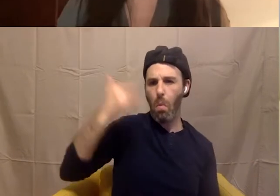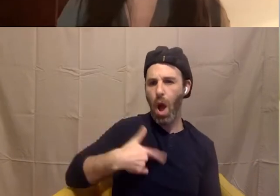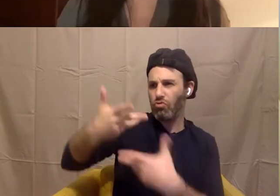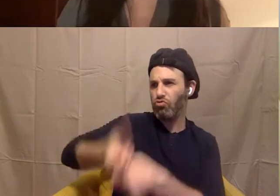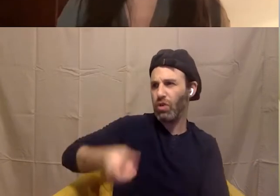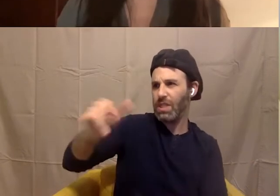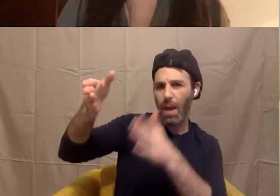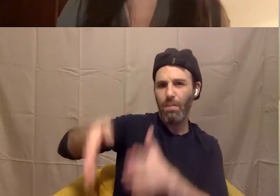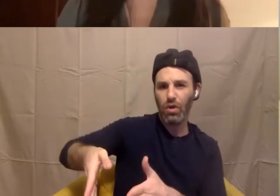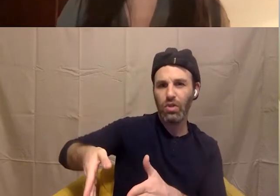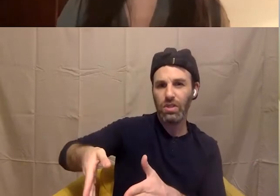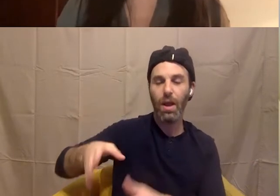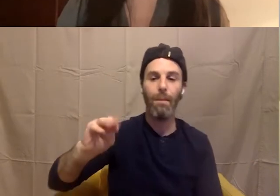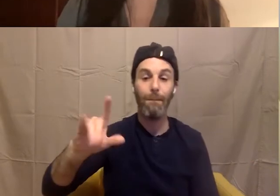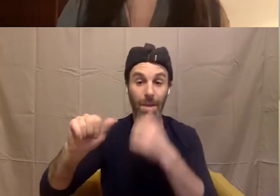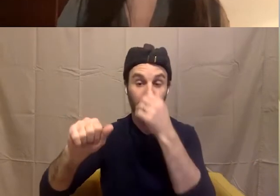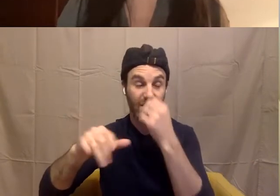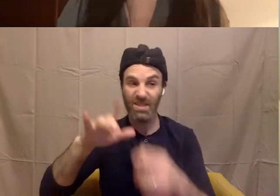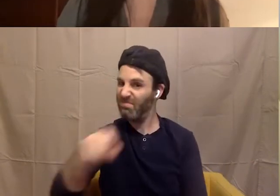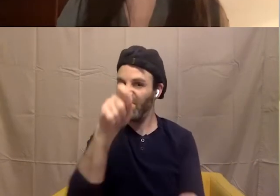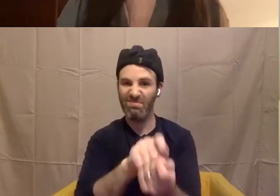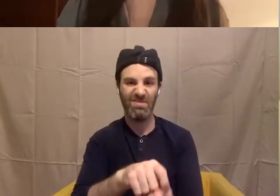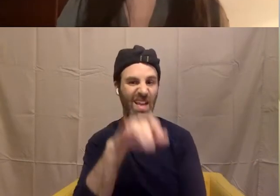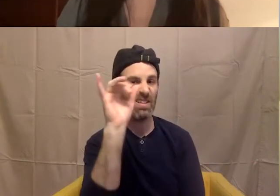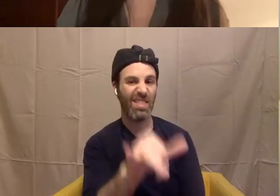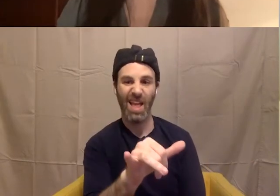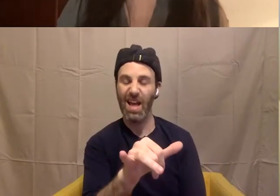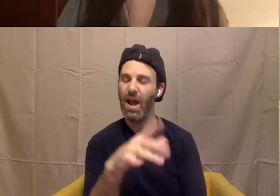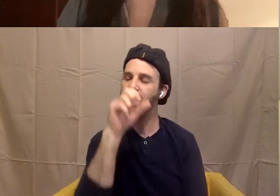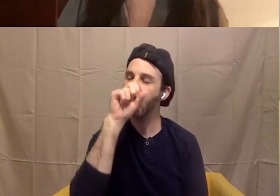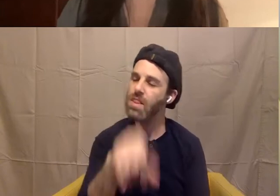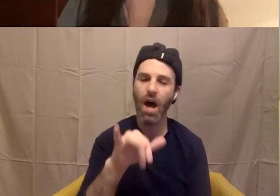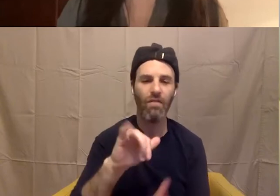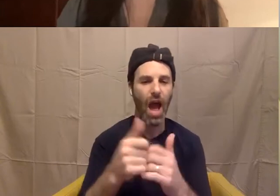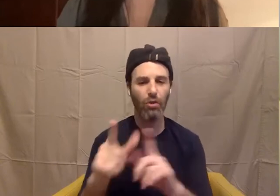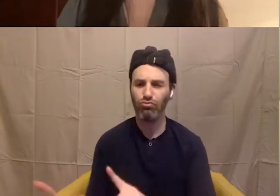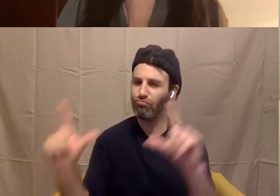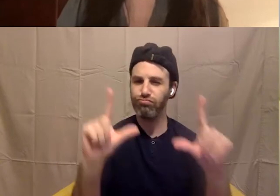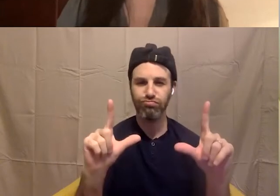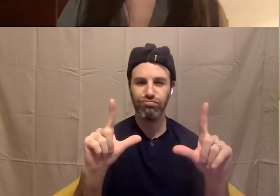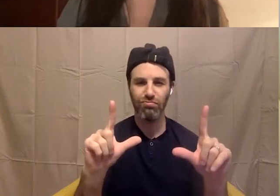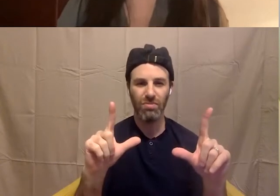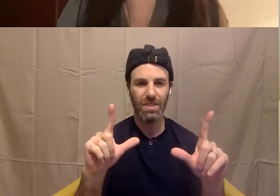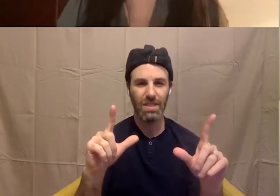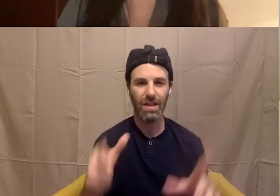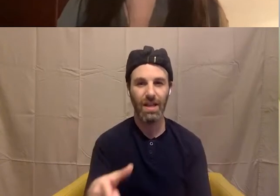Exactly. That's exactly it. I love how you framed it. Again, it's not us as adults assigning who